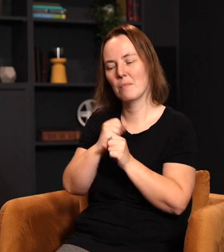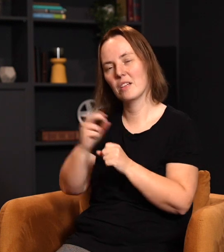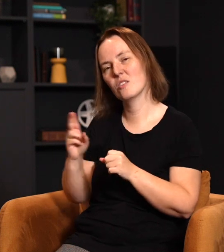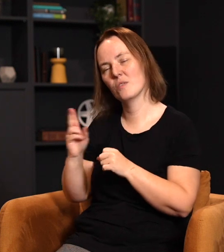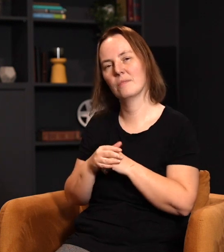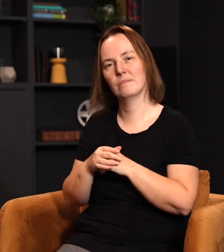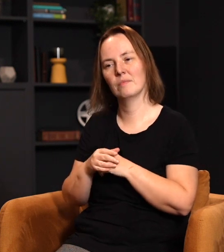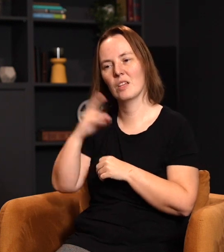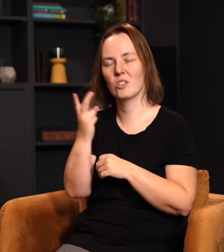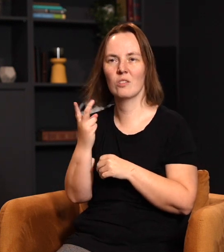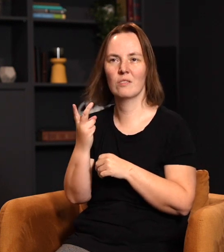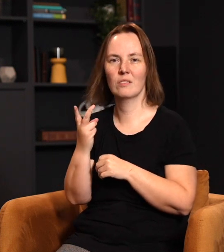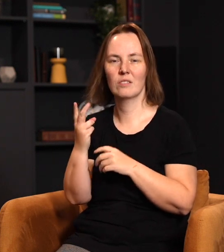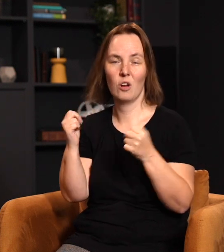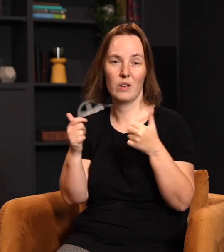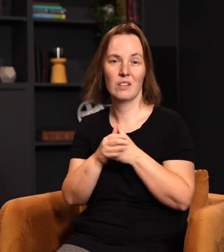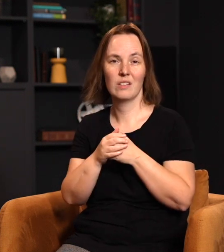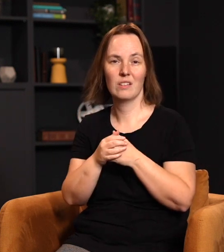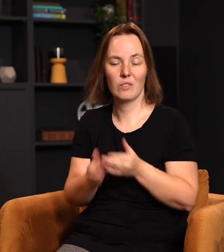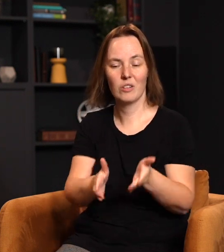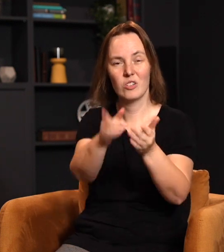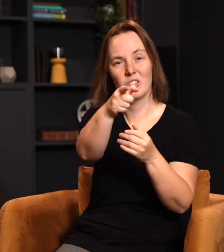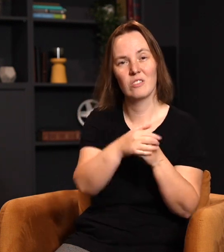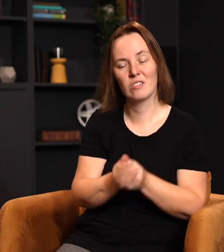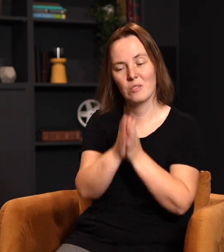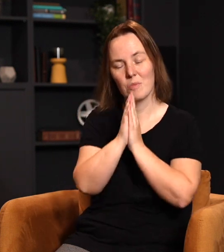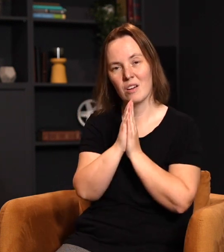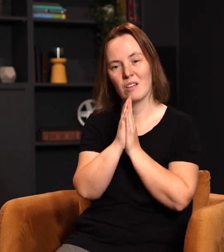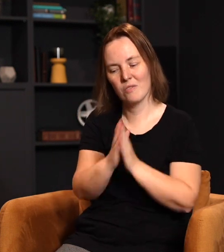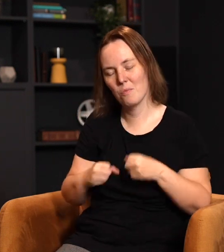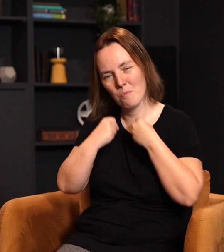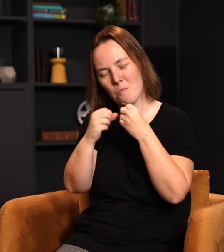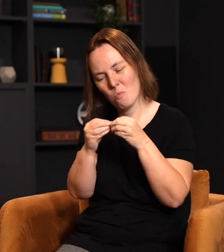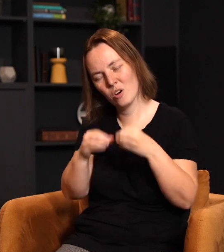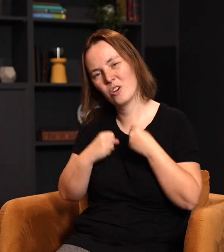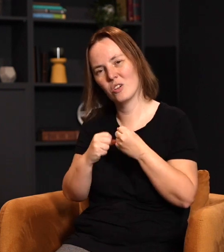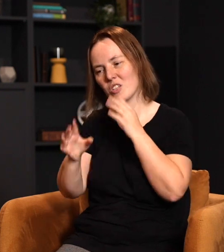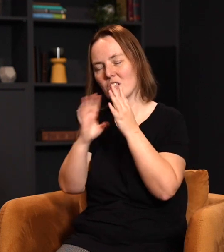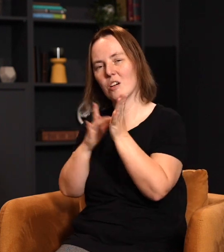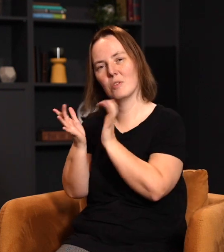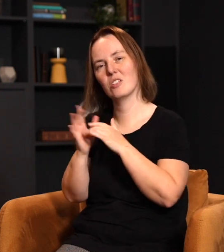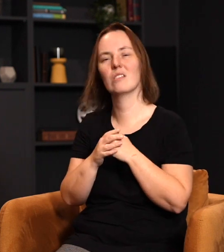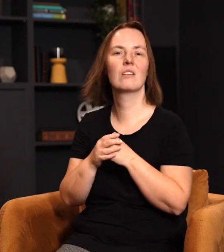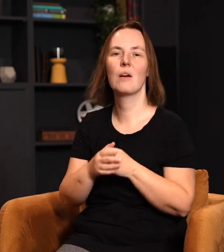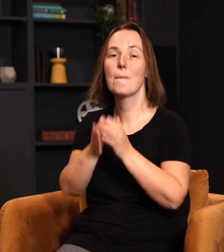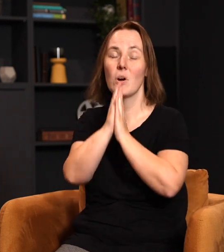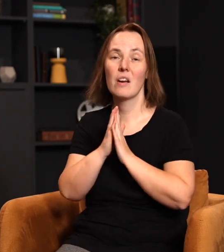make it useful. Number two, real quickly, I want to encourage you to pray for more courage to talk about Jesus. Pray